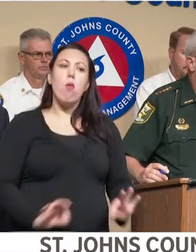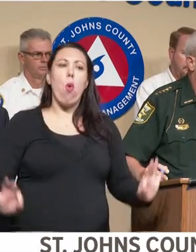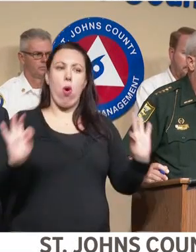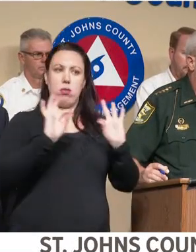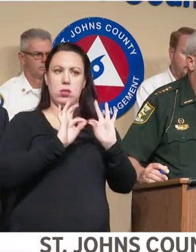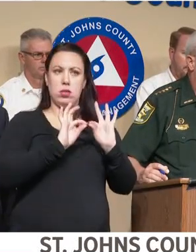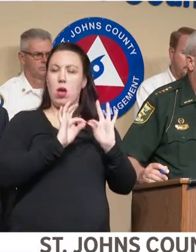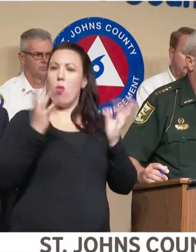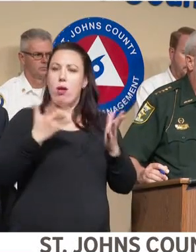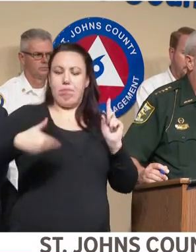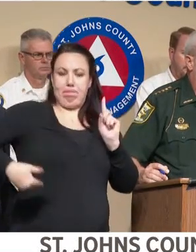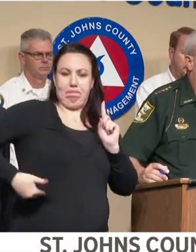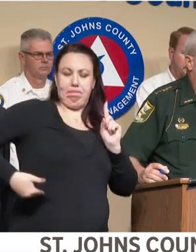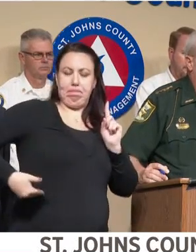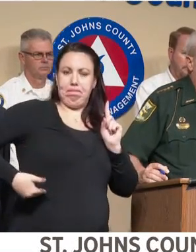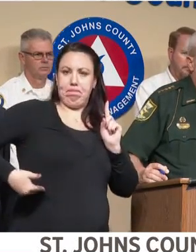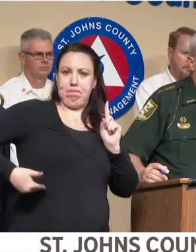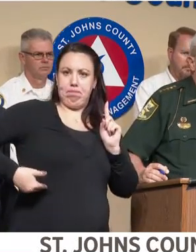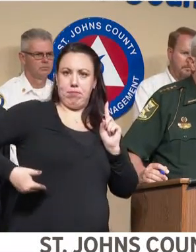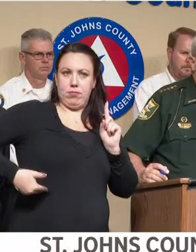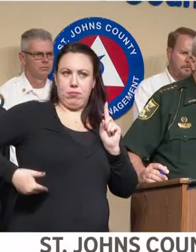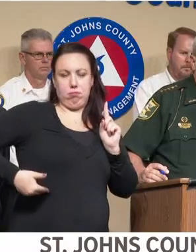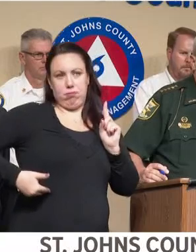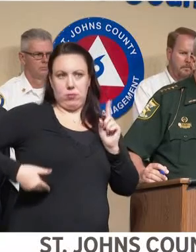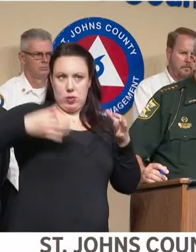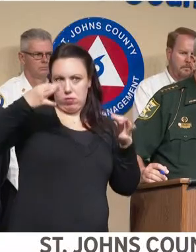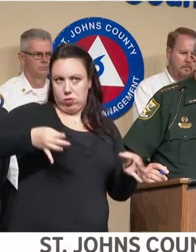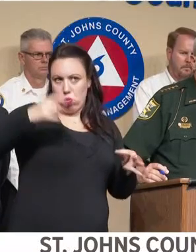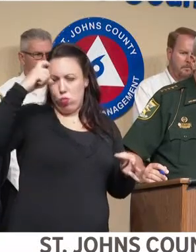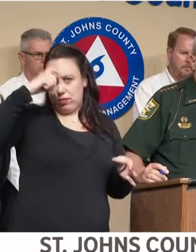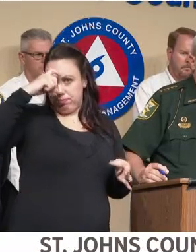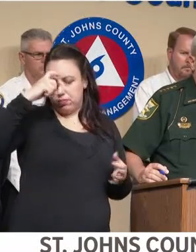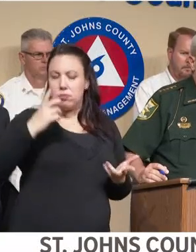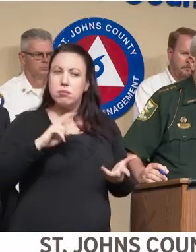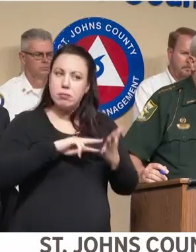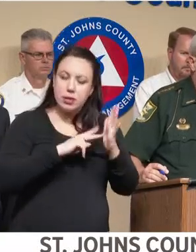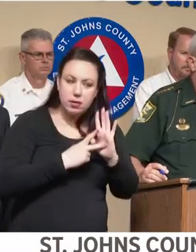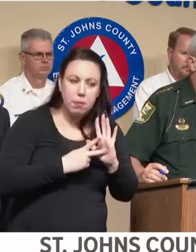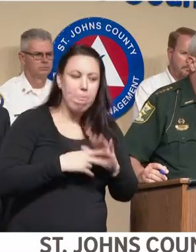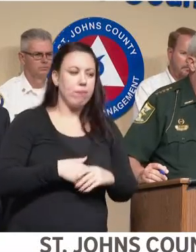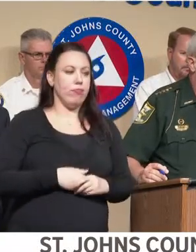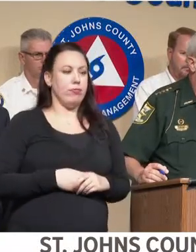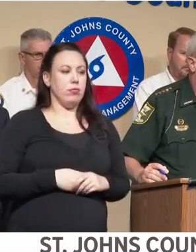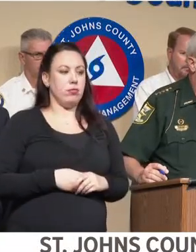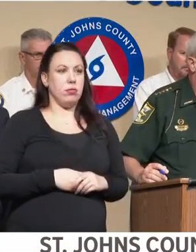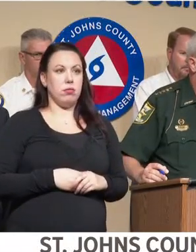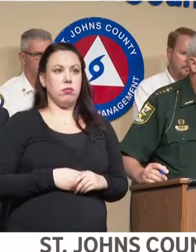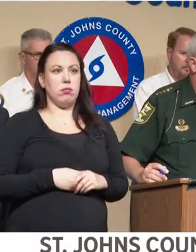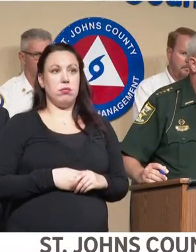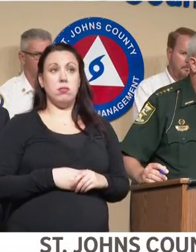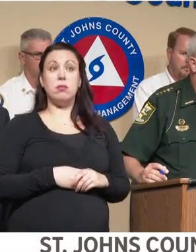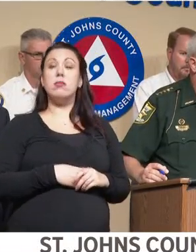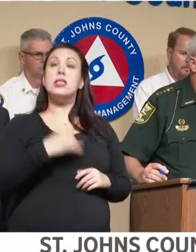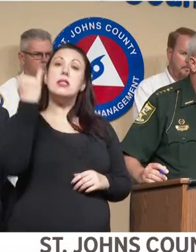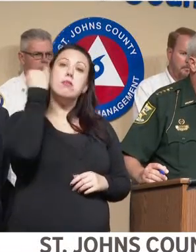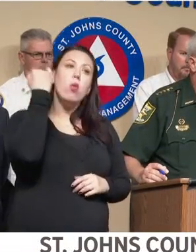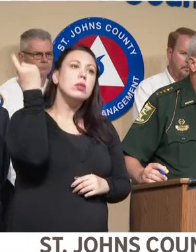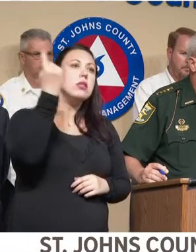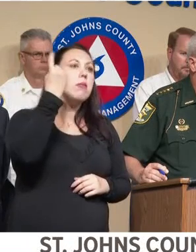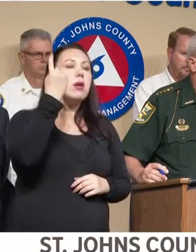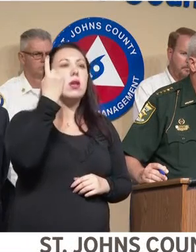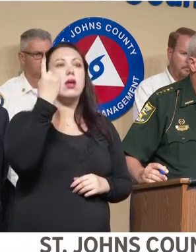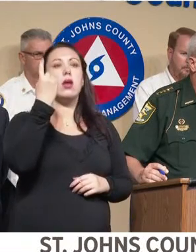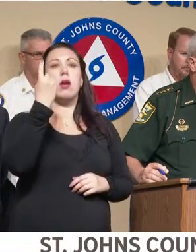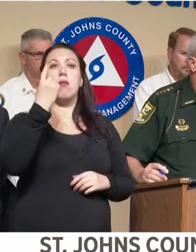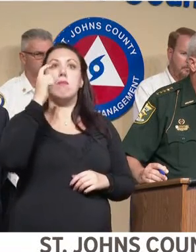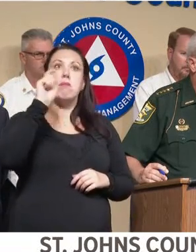called discretion. And what I mean by that is if somebody is out there or has to be out there